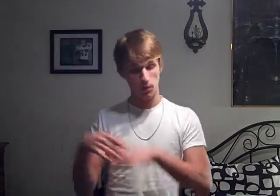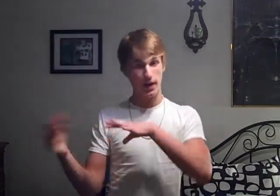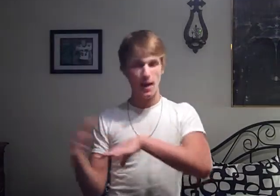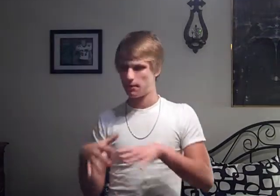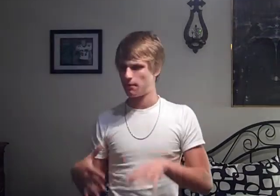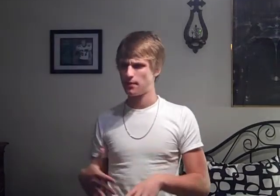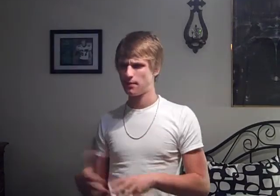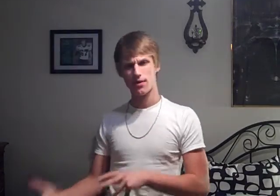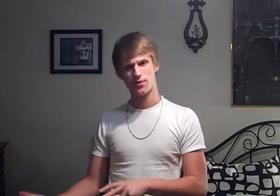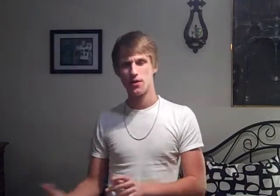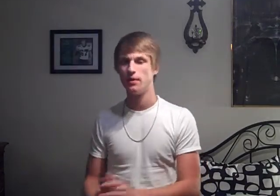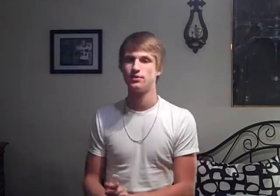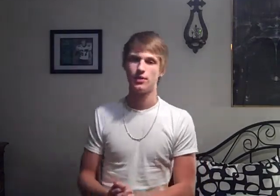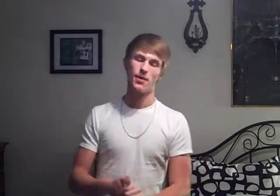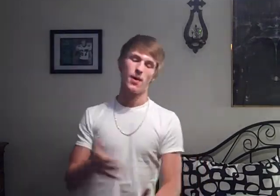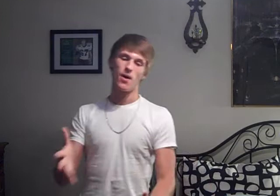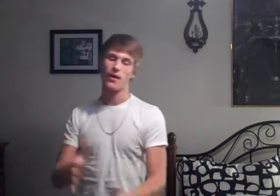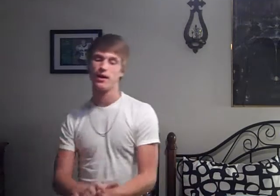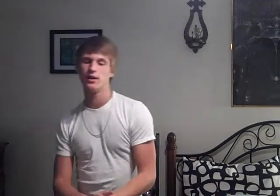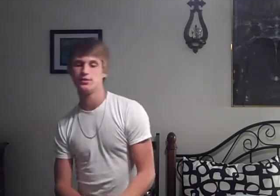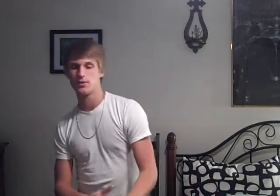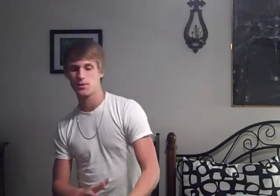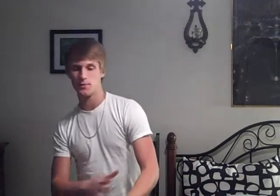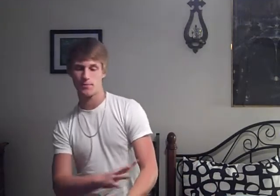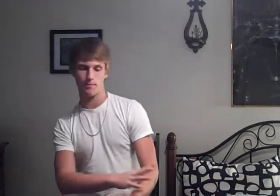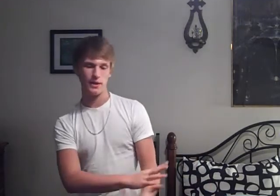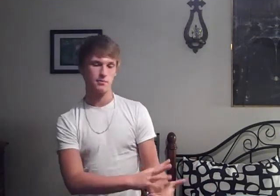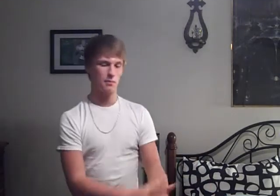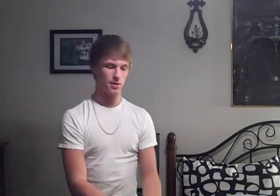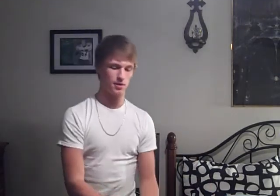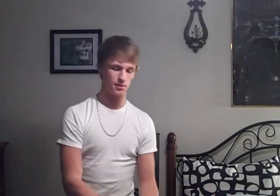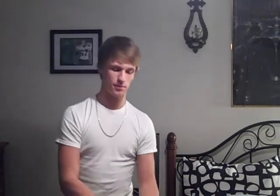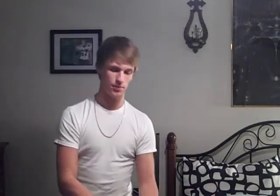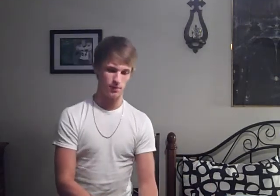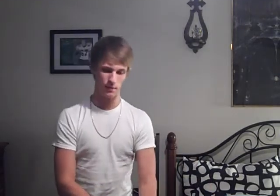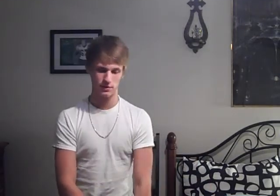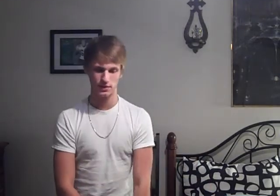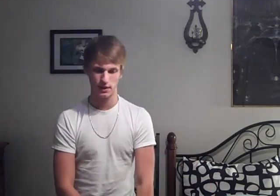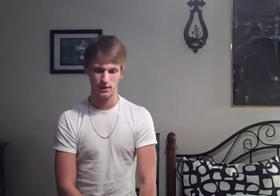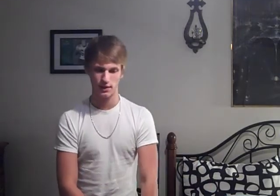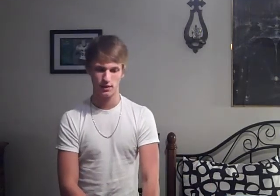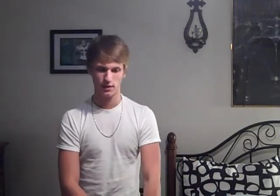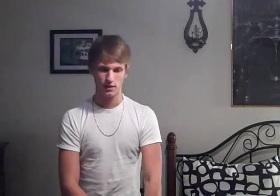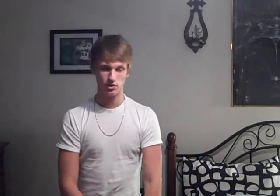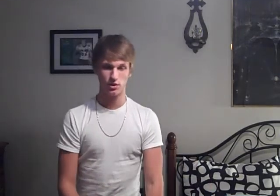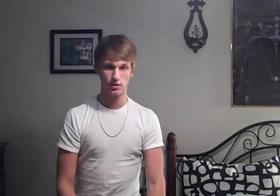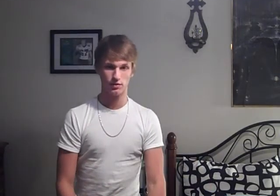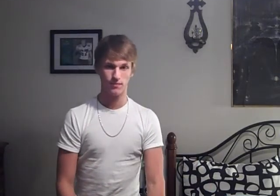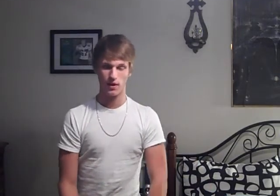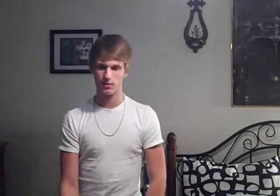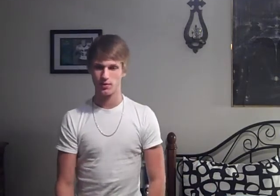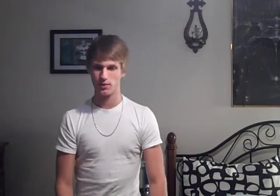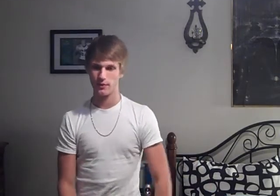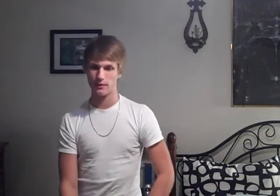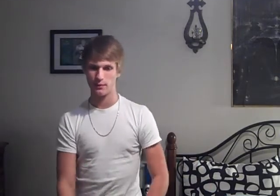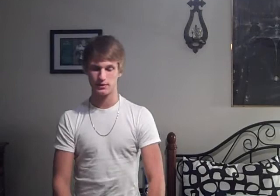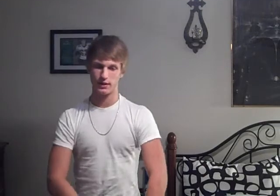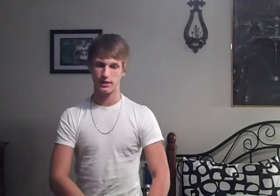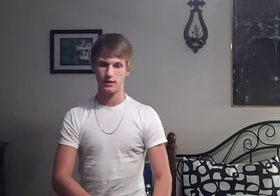what happened maybe about 30 minutes ago Okay, so, me and my mom, we were just kinda, like, chillin', I don't know We went to, like,